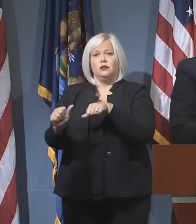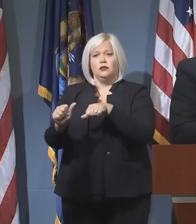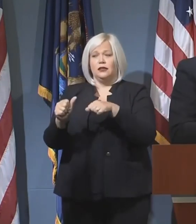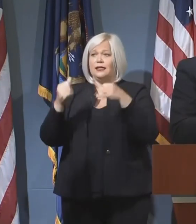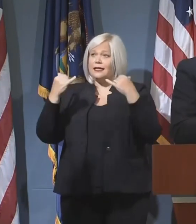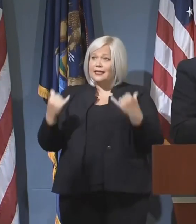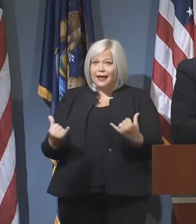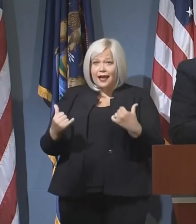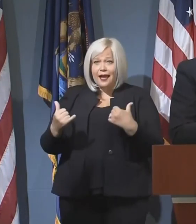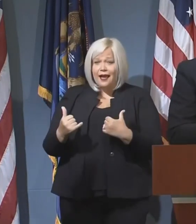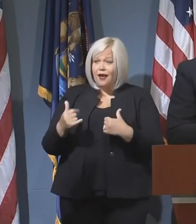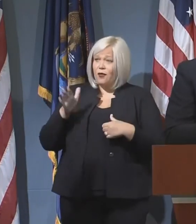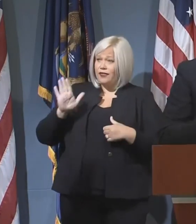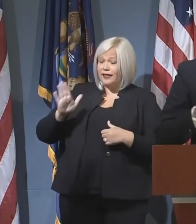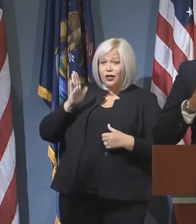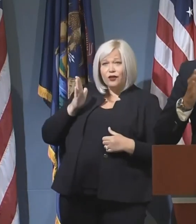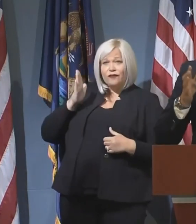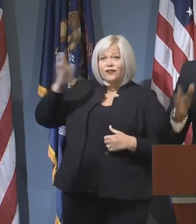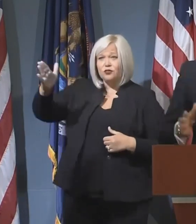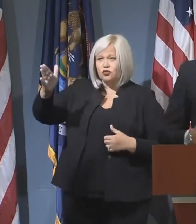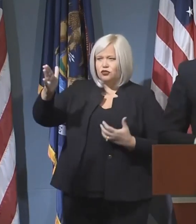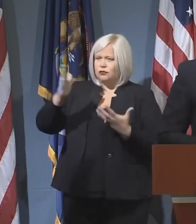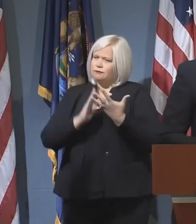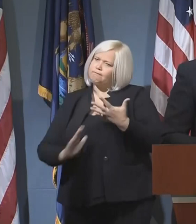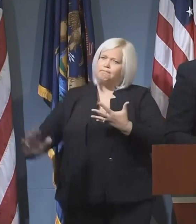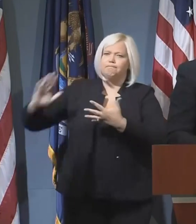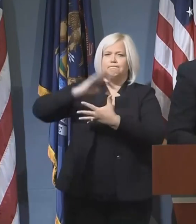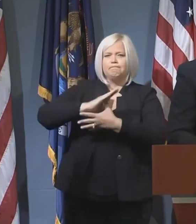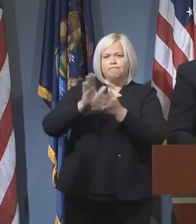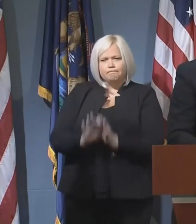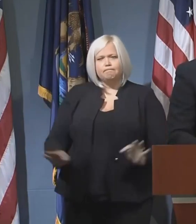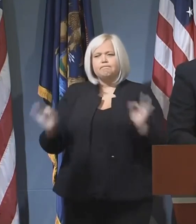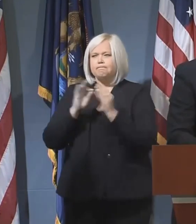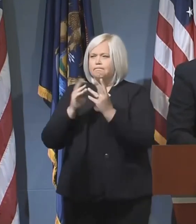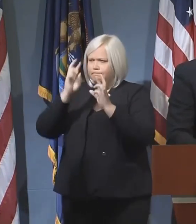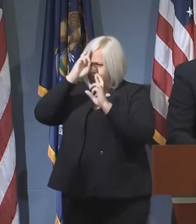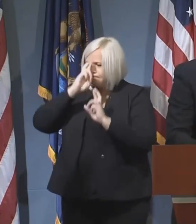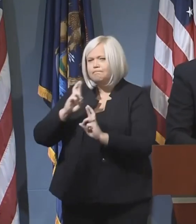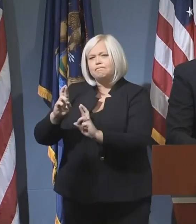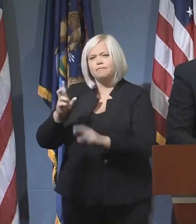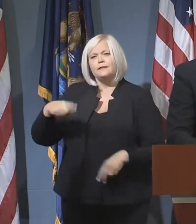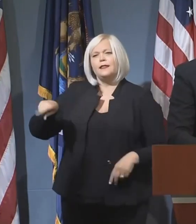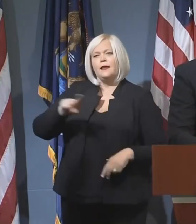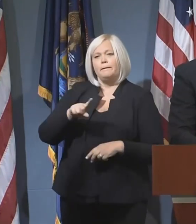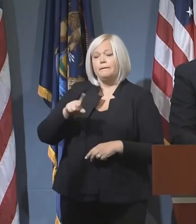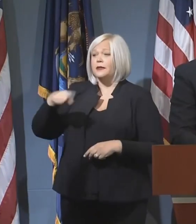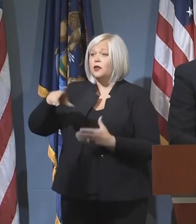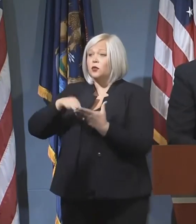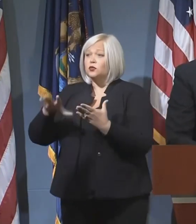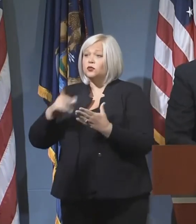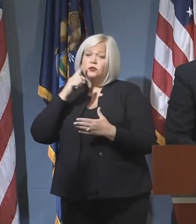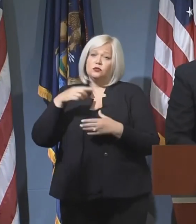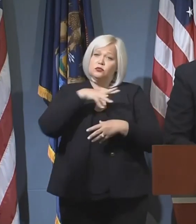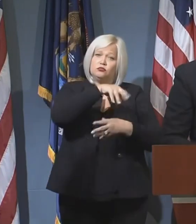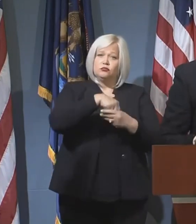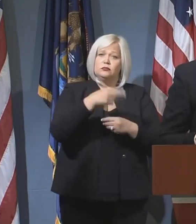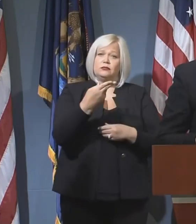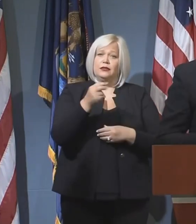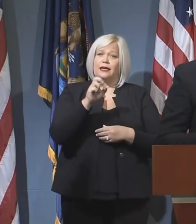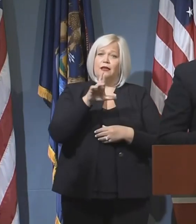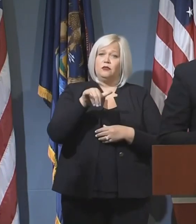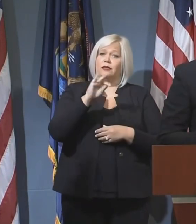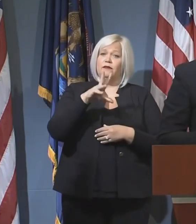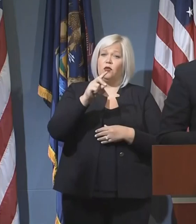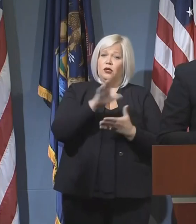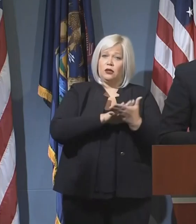to now put their futures at the forefront. These students who will enroll at Henry Ford College and other institutions